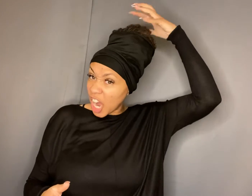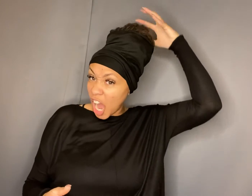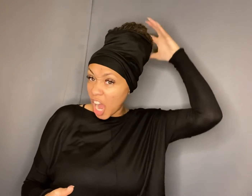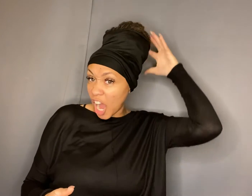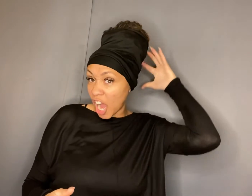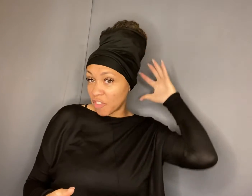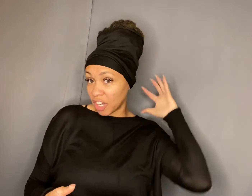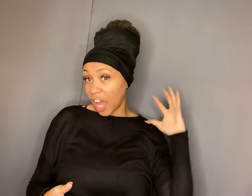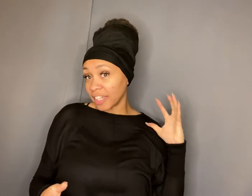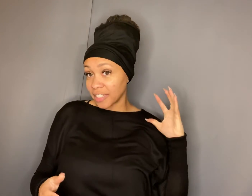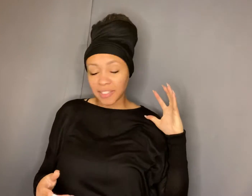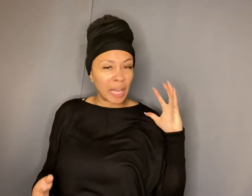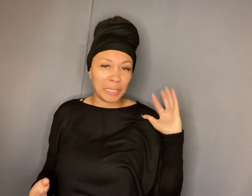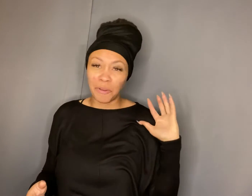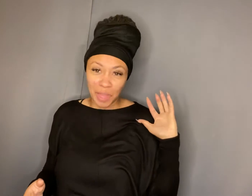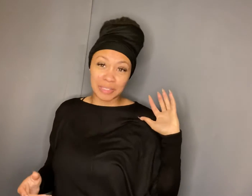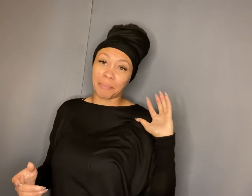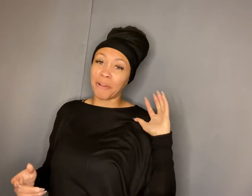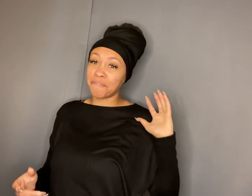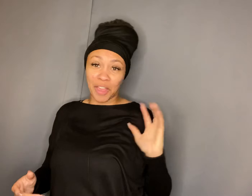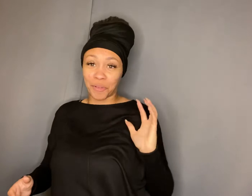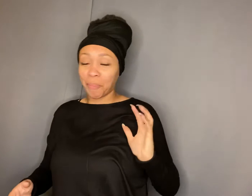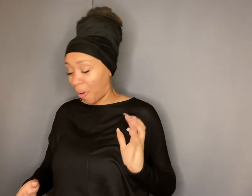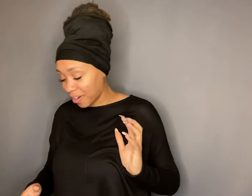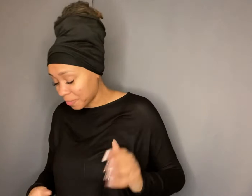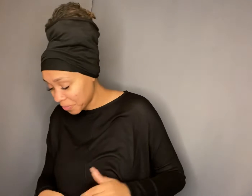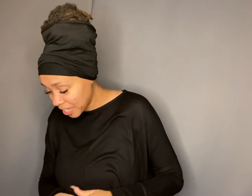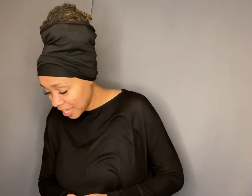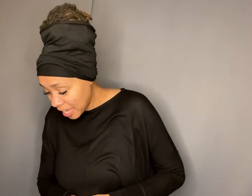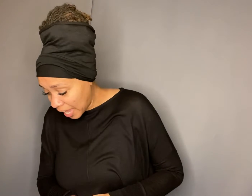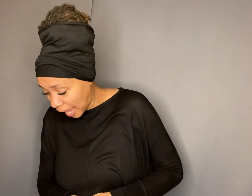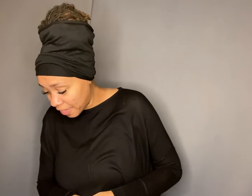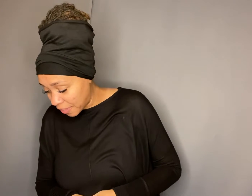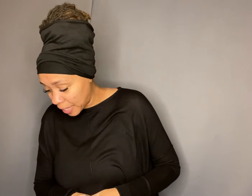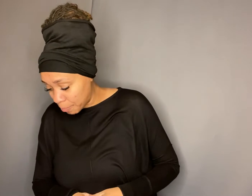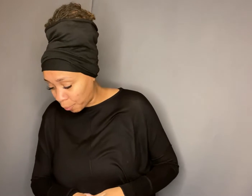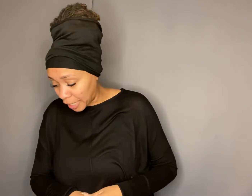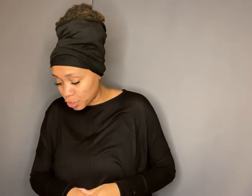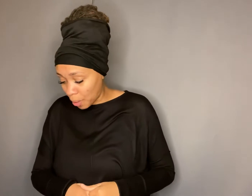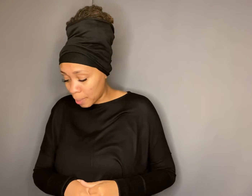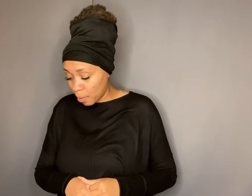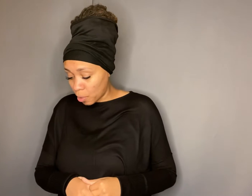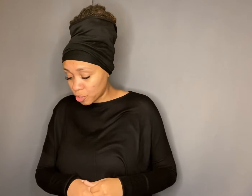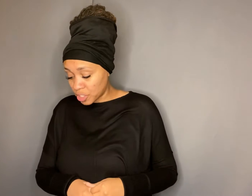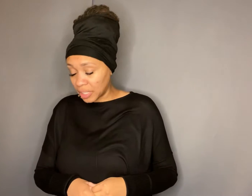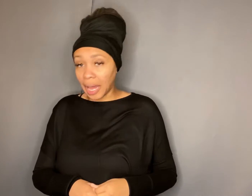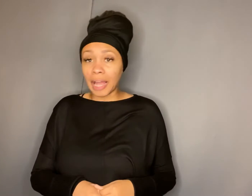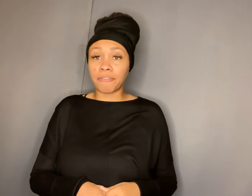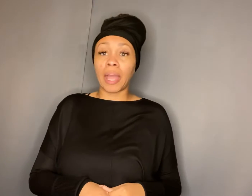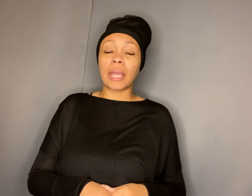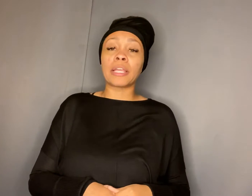of lion i love that was like my favorite part and then bring dry bones to life and